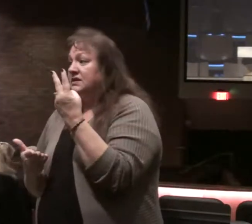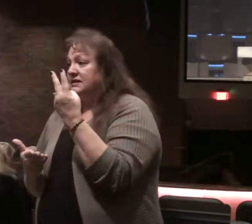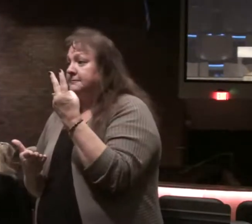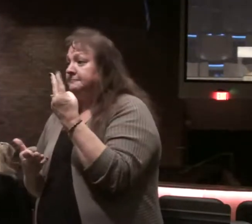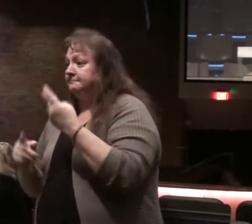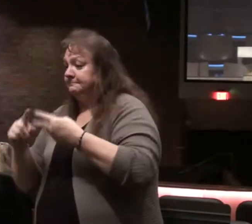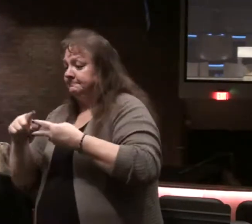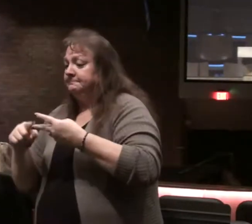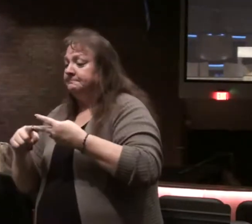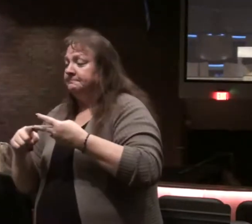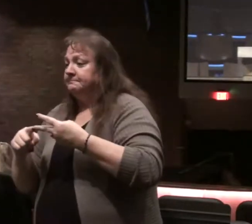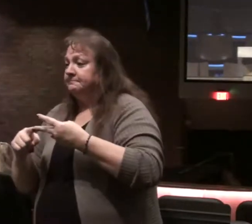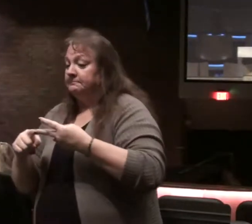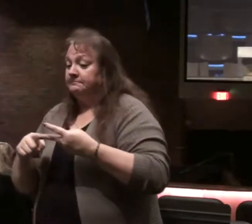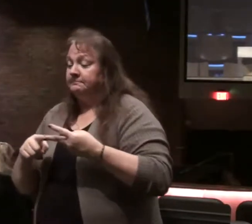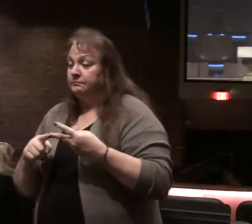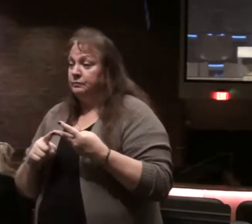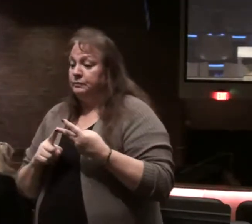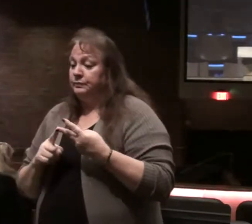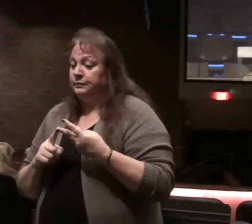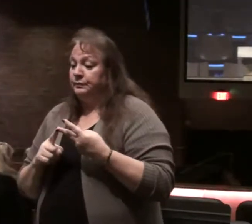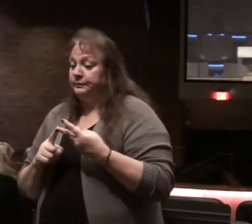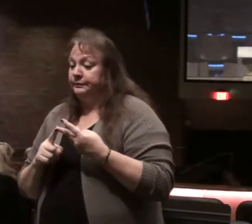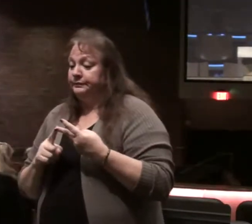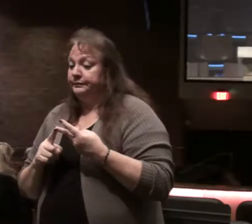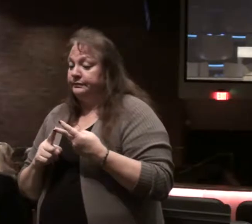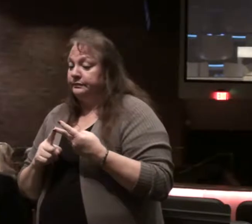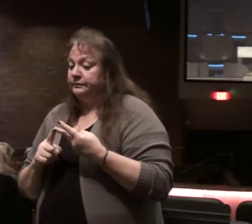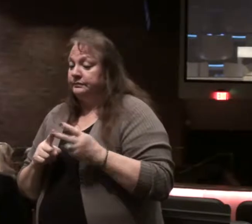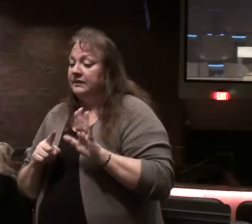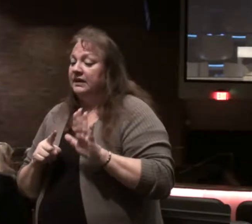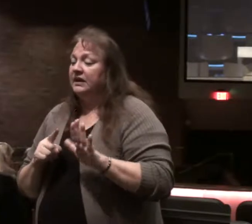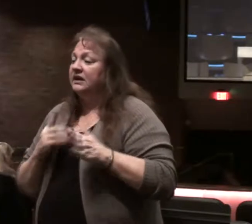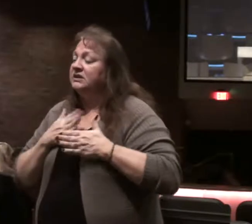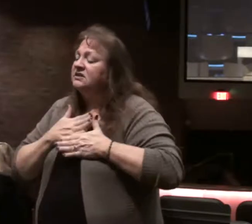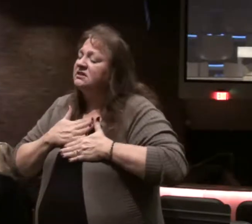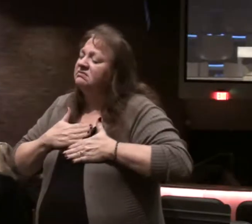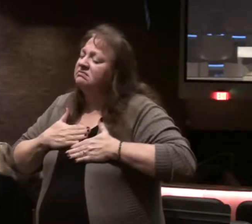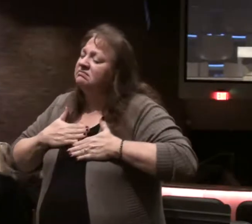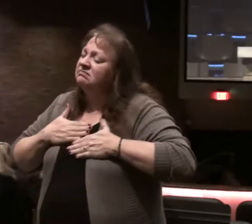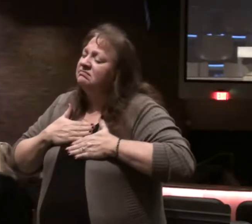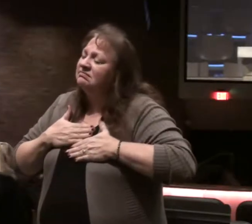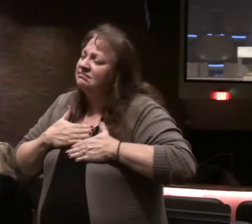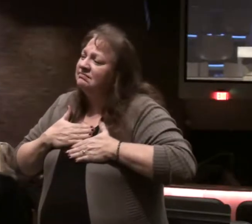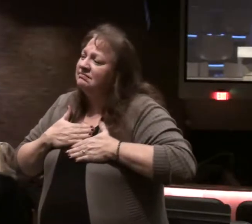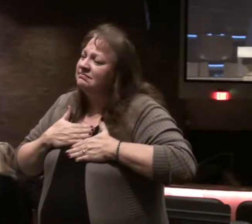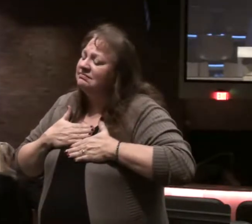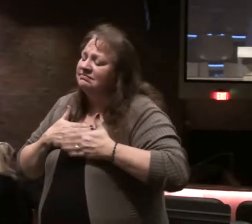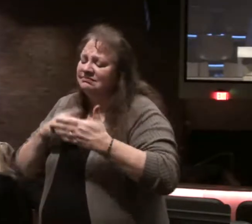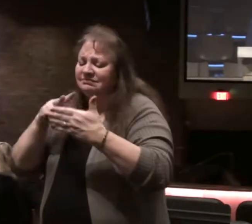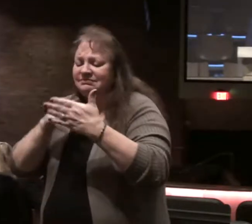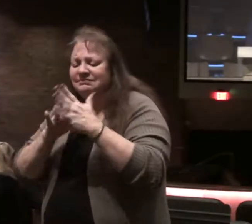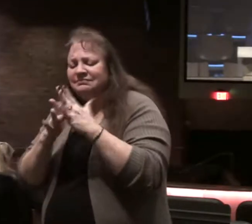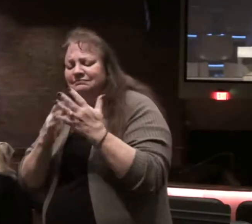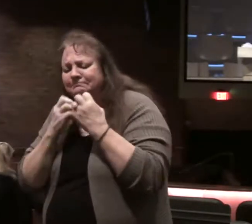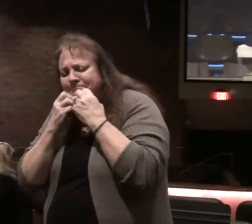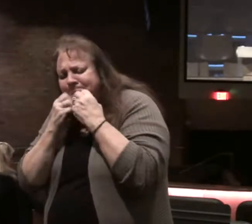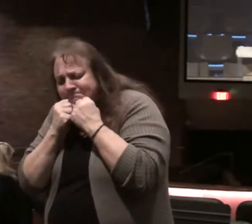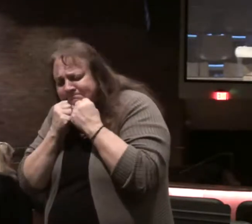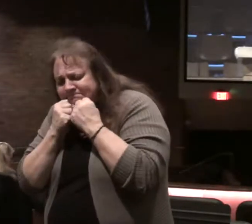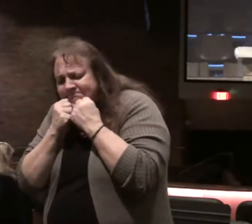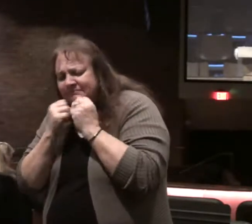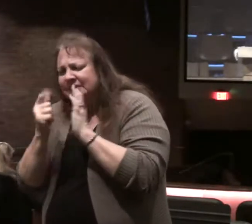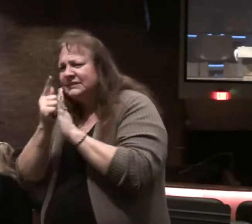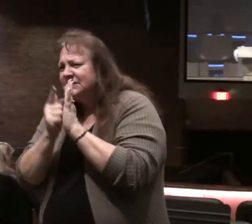2, that the blessed person does do, but his delight is in the law of the Lord, and in his